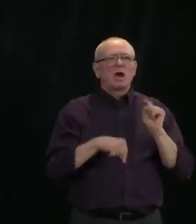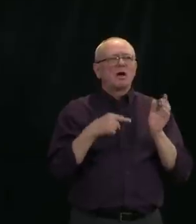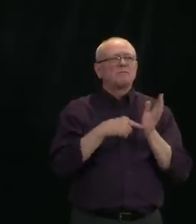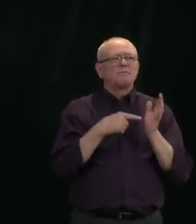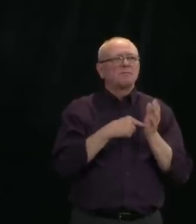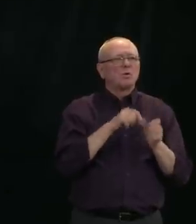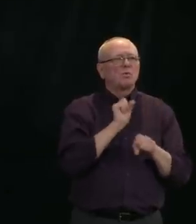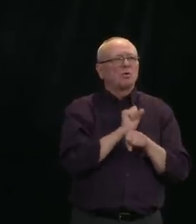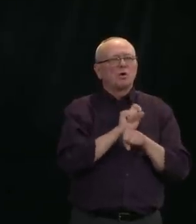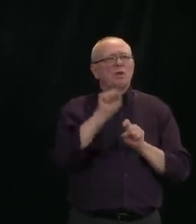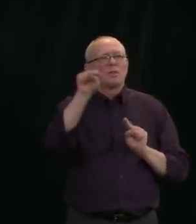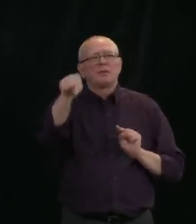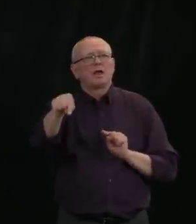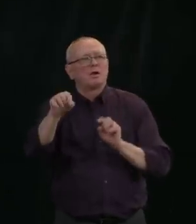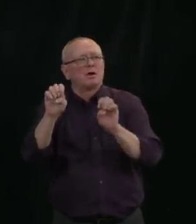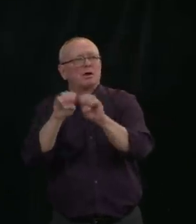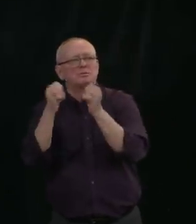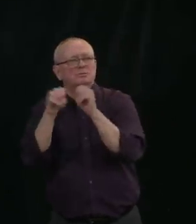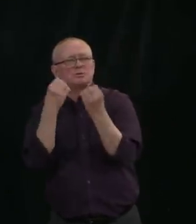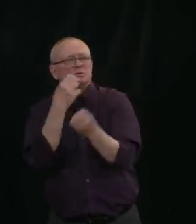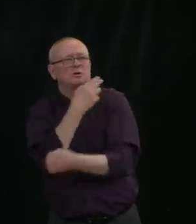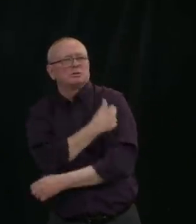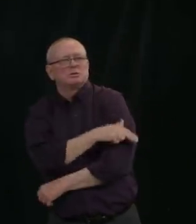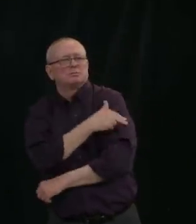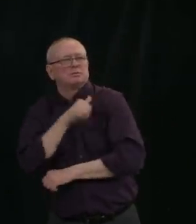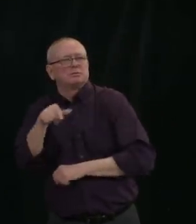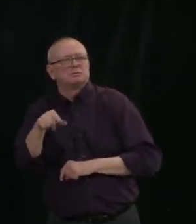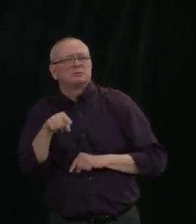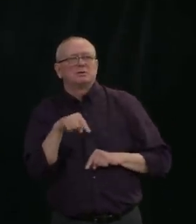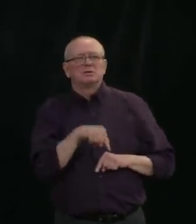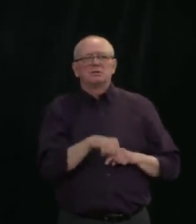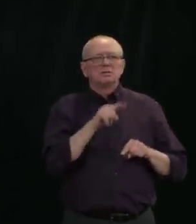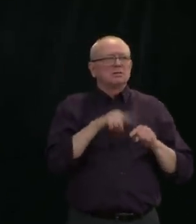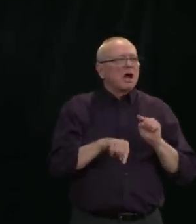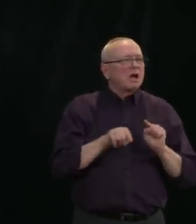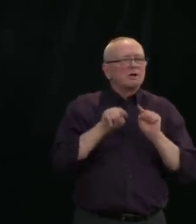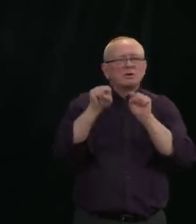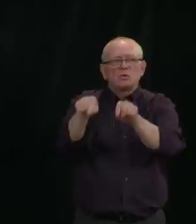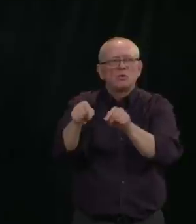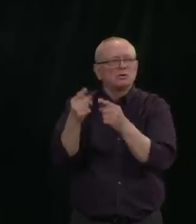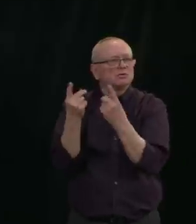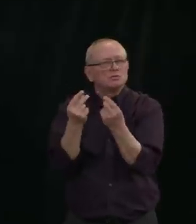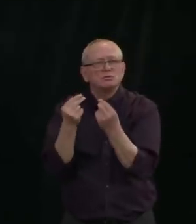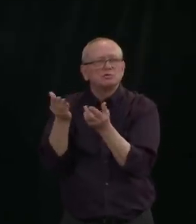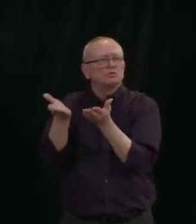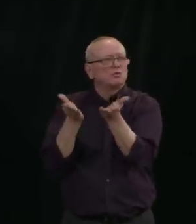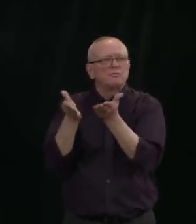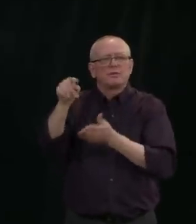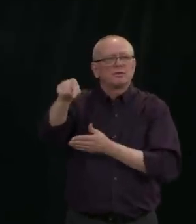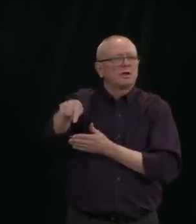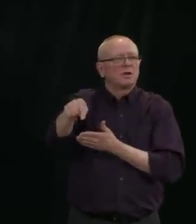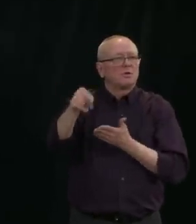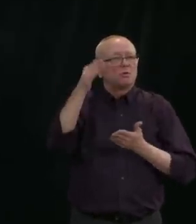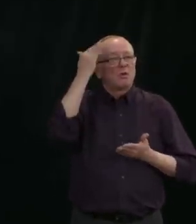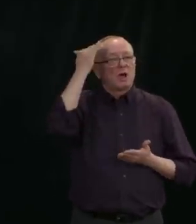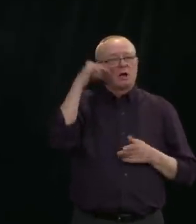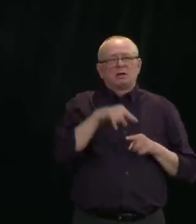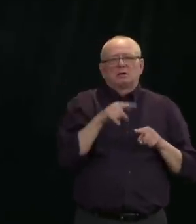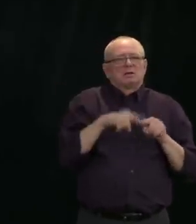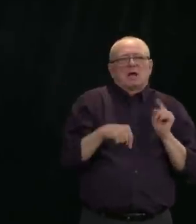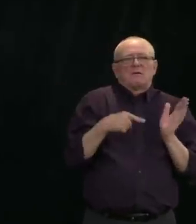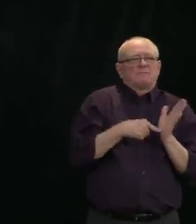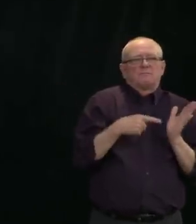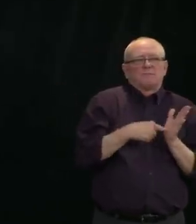ward or perform obstetrical services. Are you reconsidering some of these policies that are